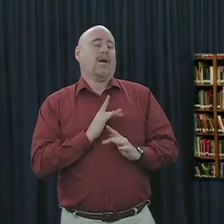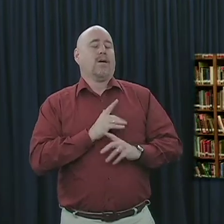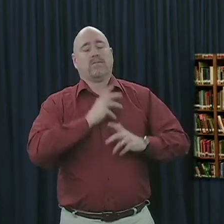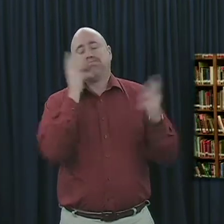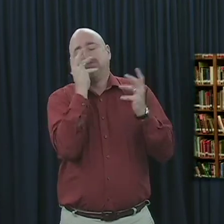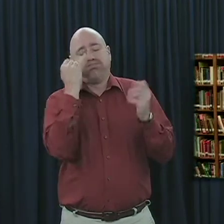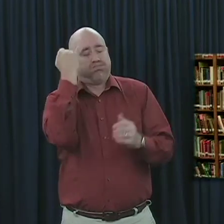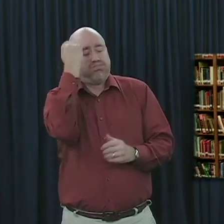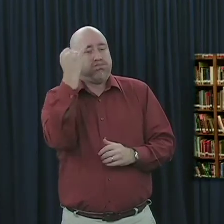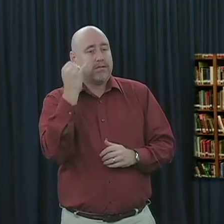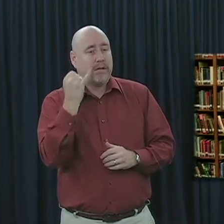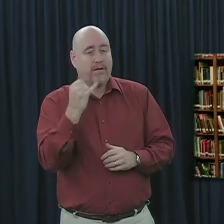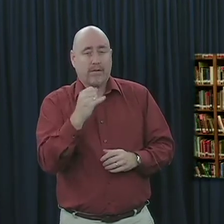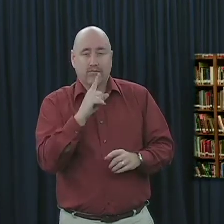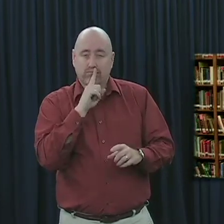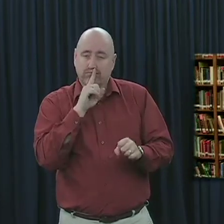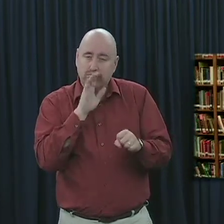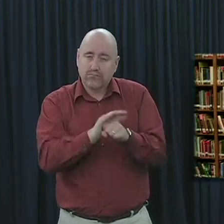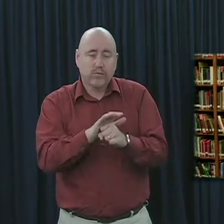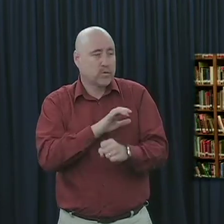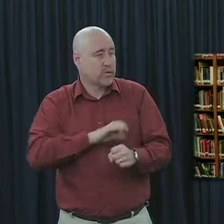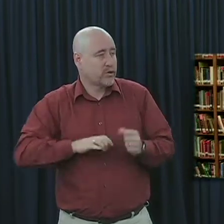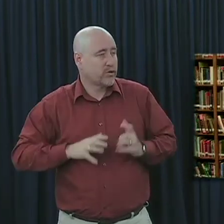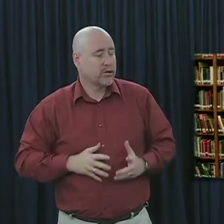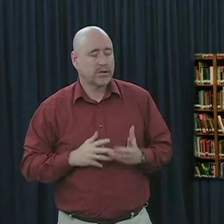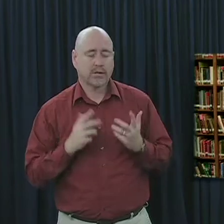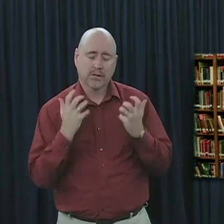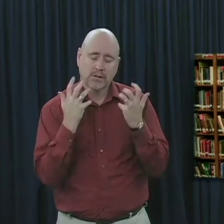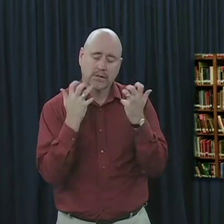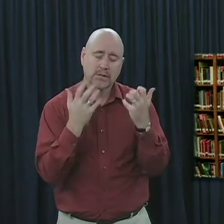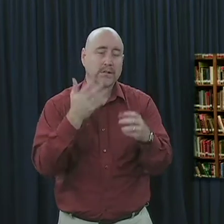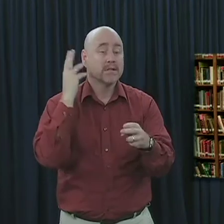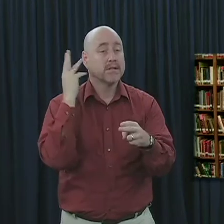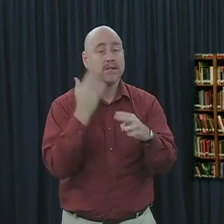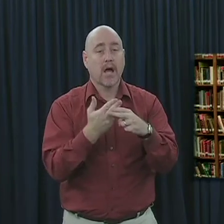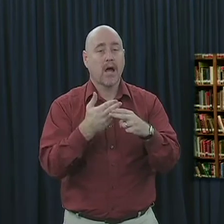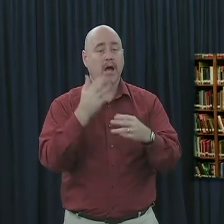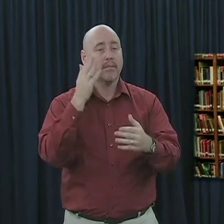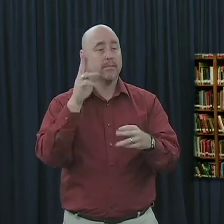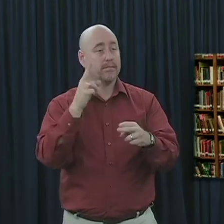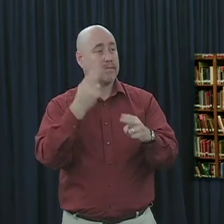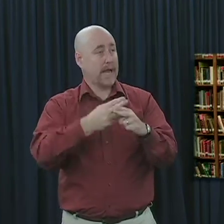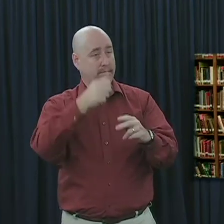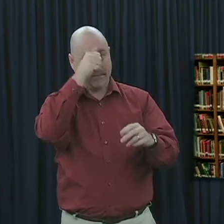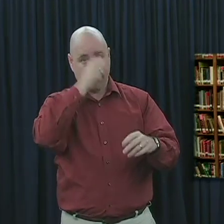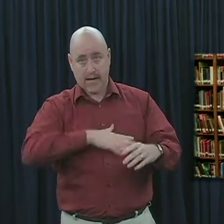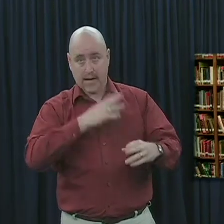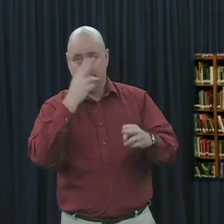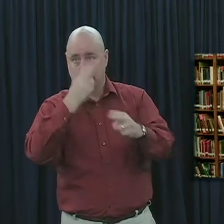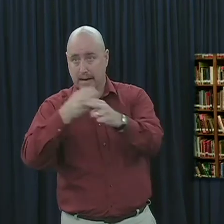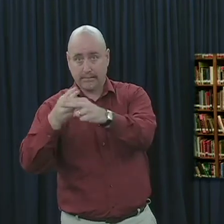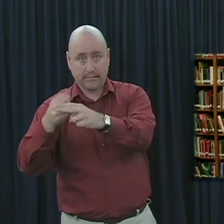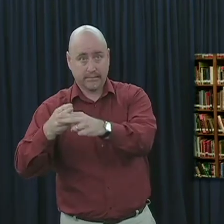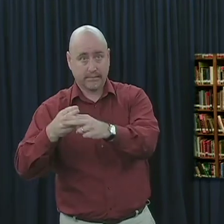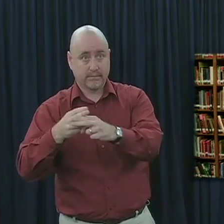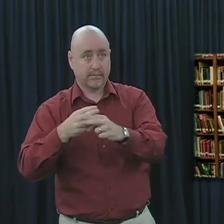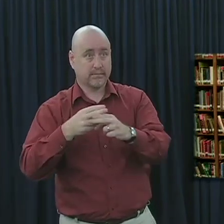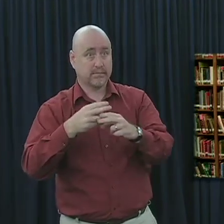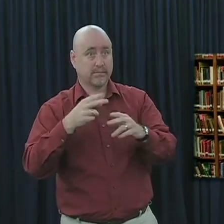if sincere truth seekers everywhere stopped wearing man-made religious names and gave up their